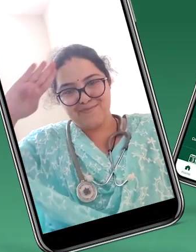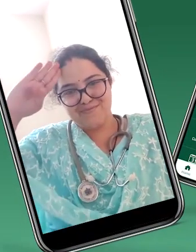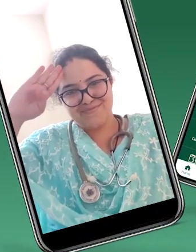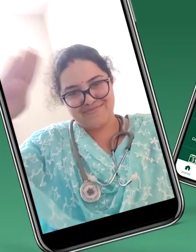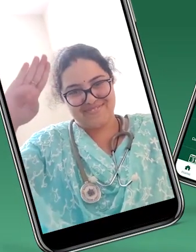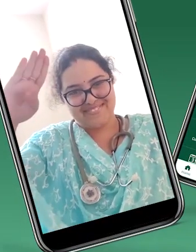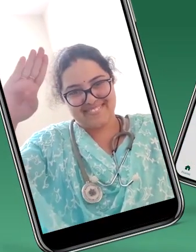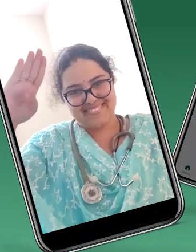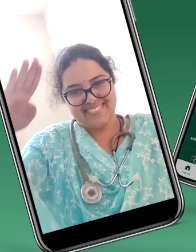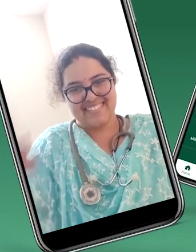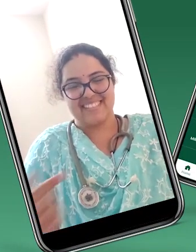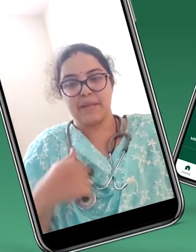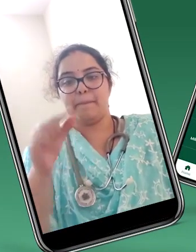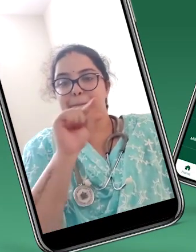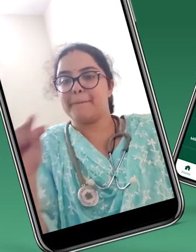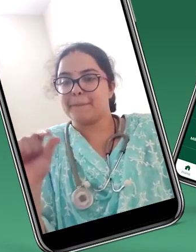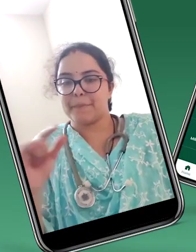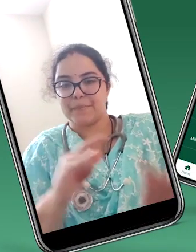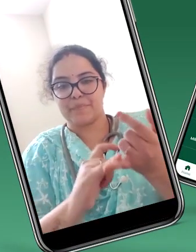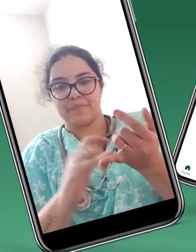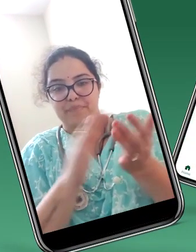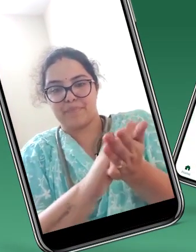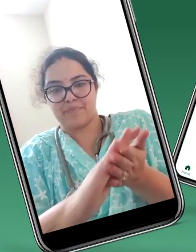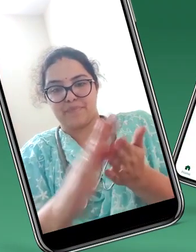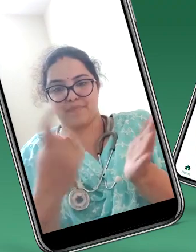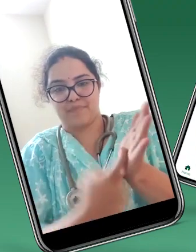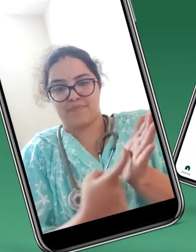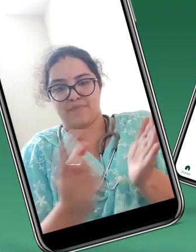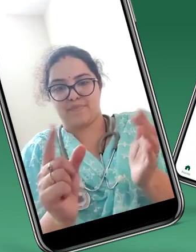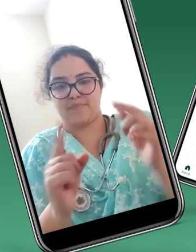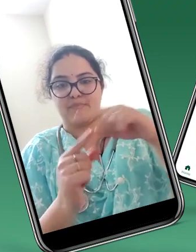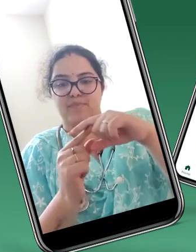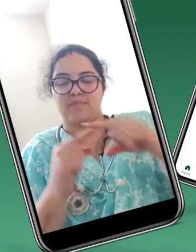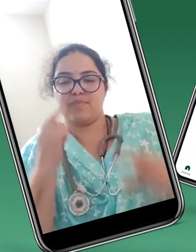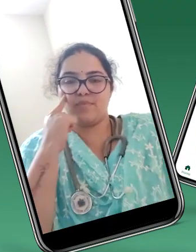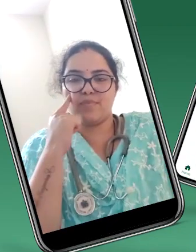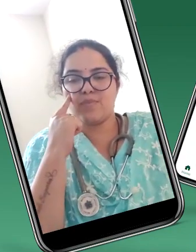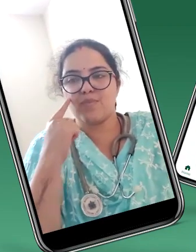Hello, my name is Shruti.